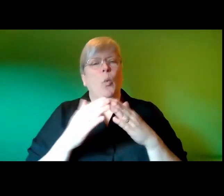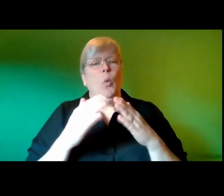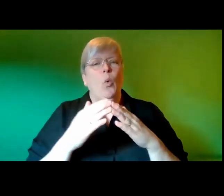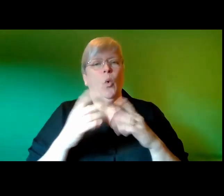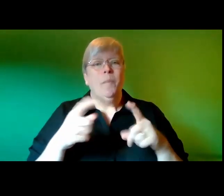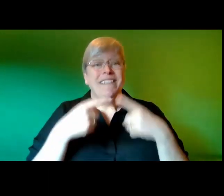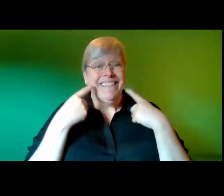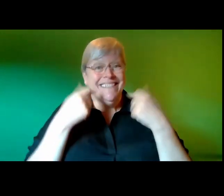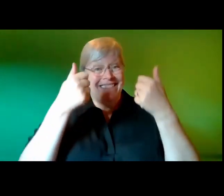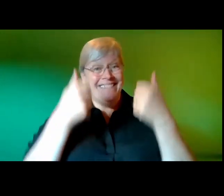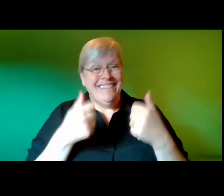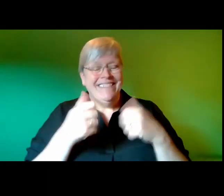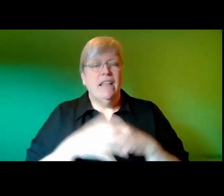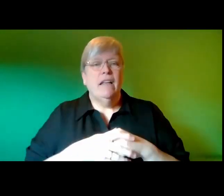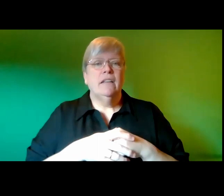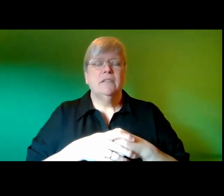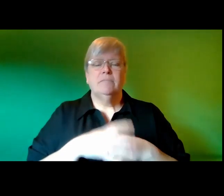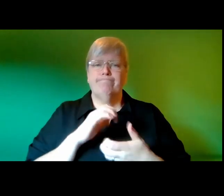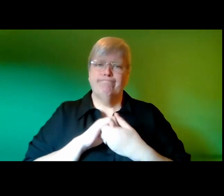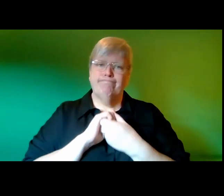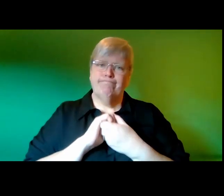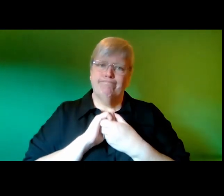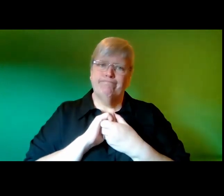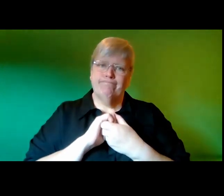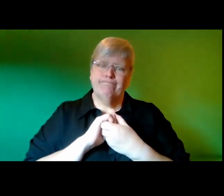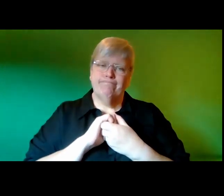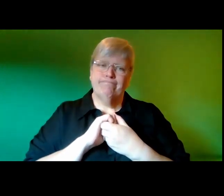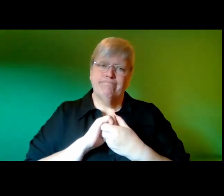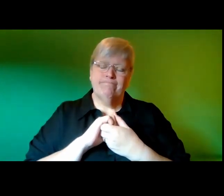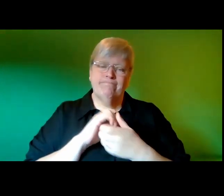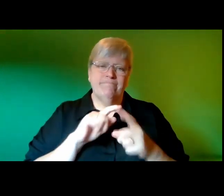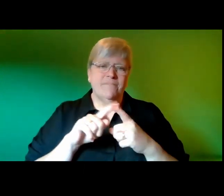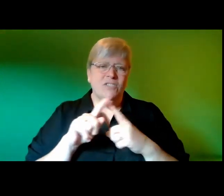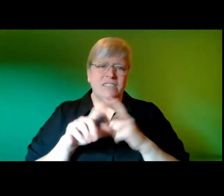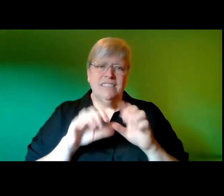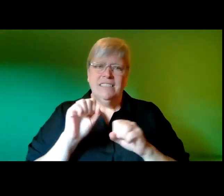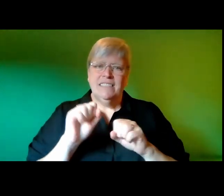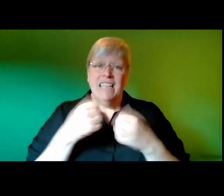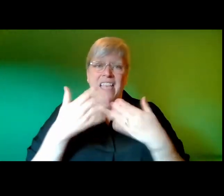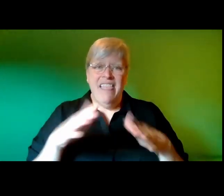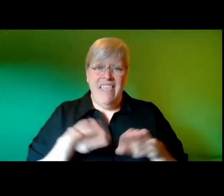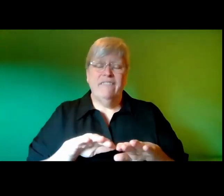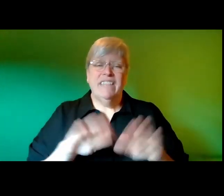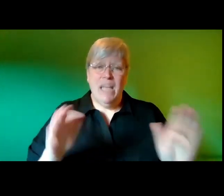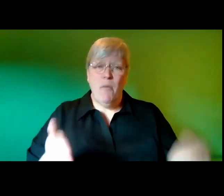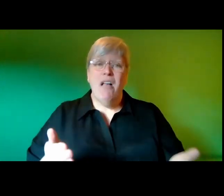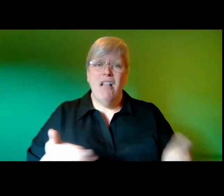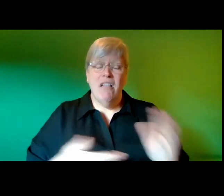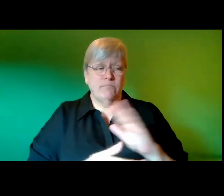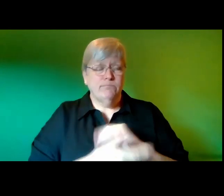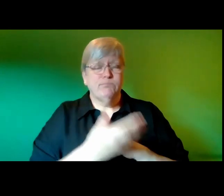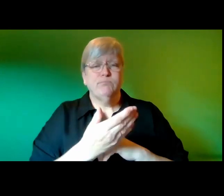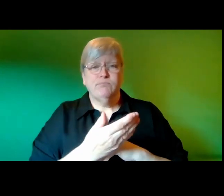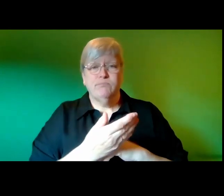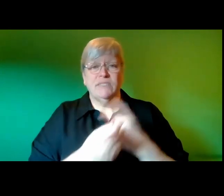cracked for a second a hidden grief reared its head preaching for air he left the kitchen table immediately and got up to put on the